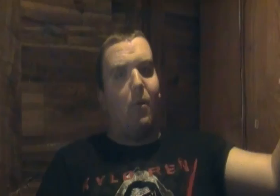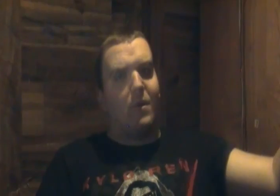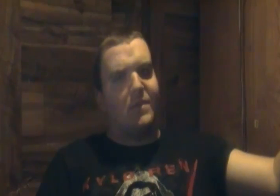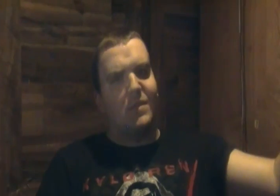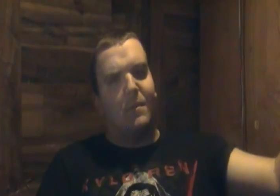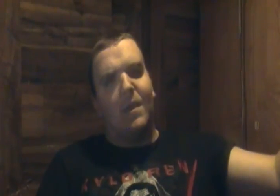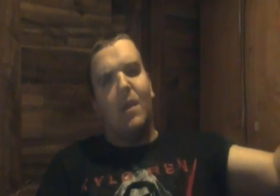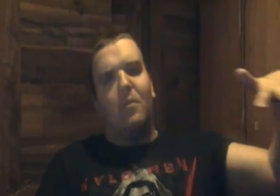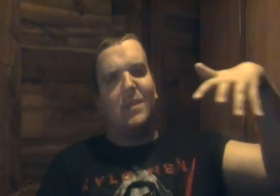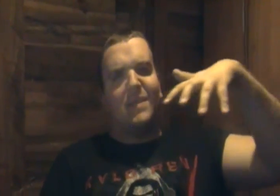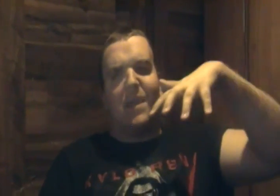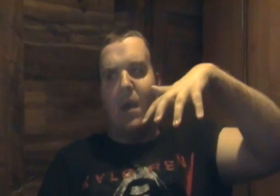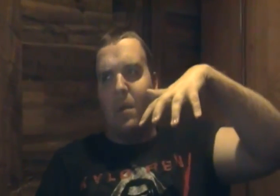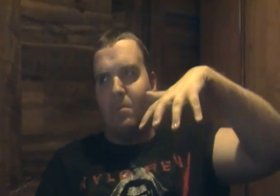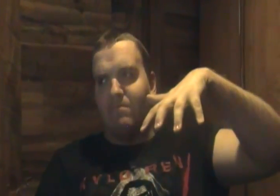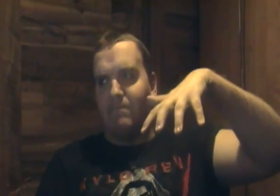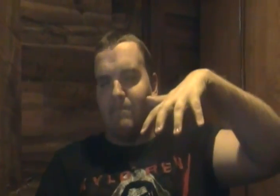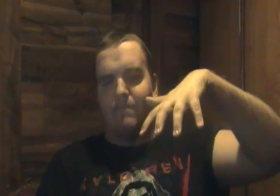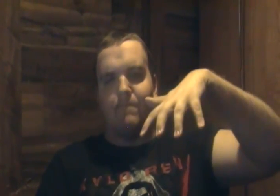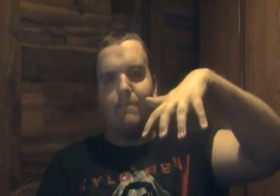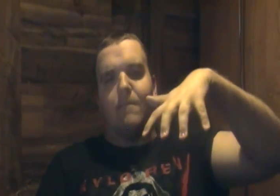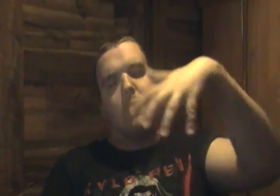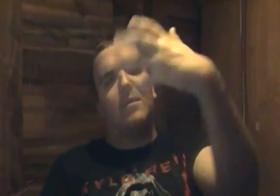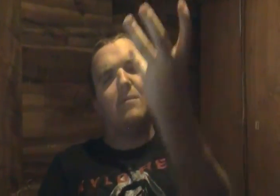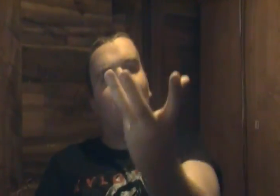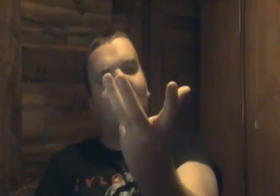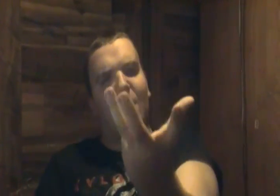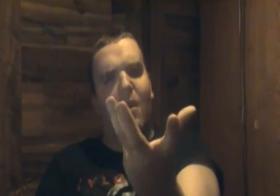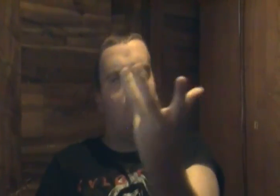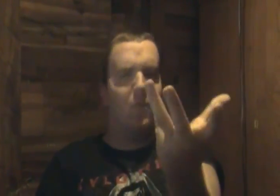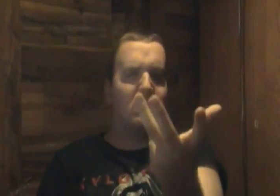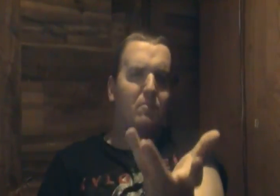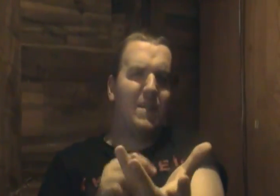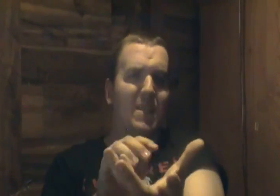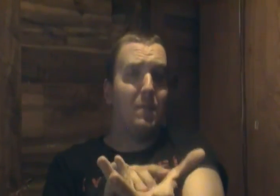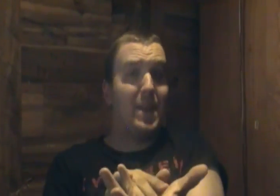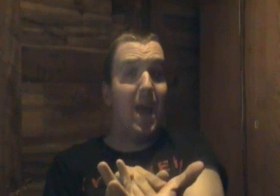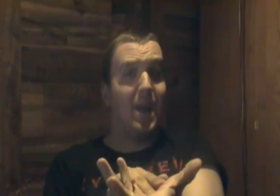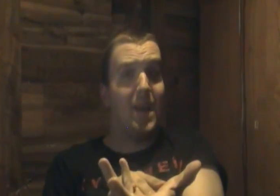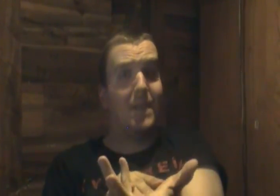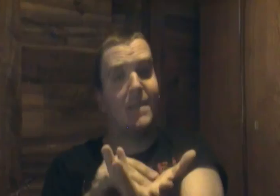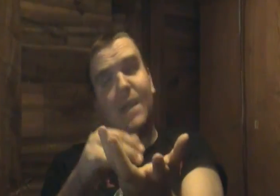guards which is um where the first piece of the medallion is